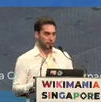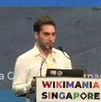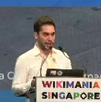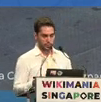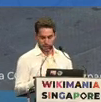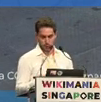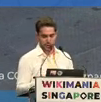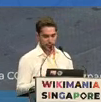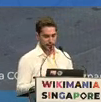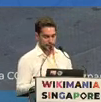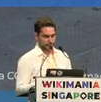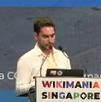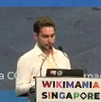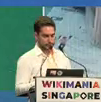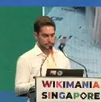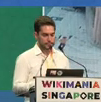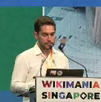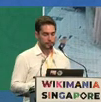be able to communicate with them with signs.